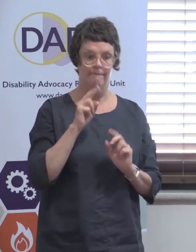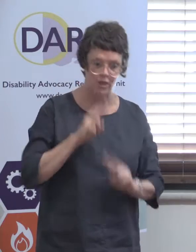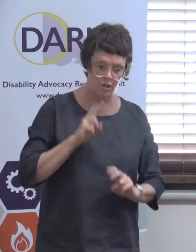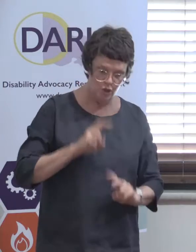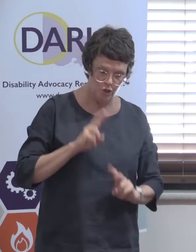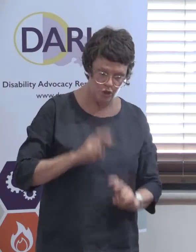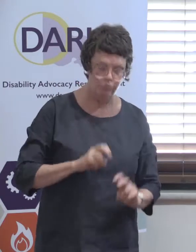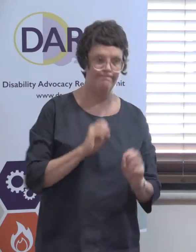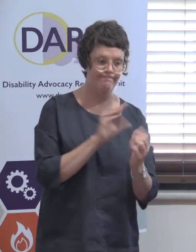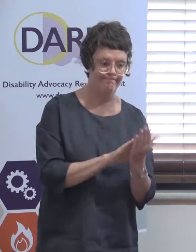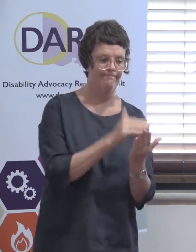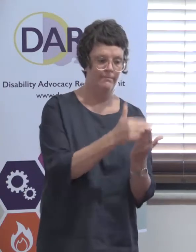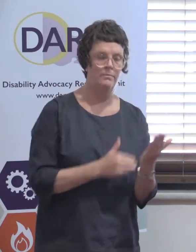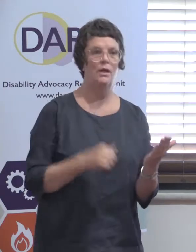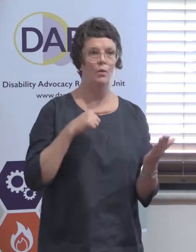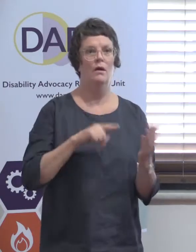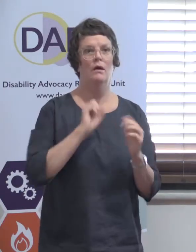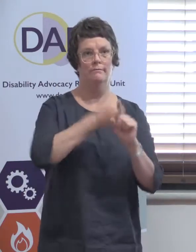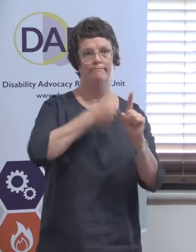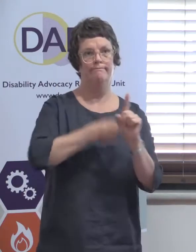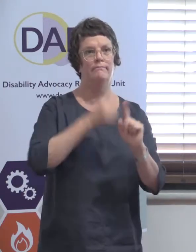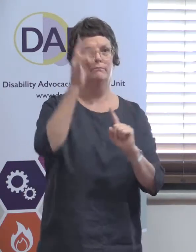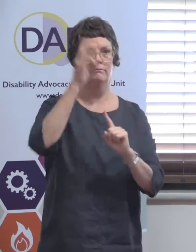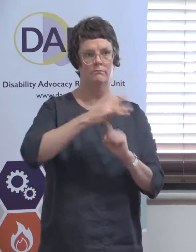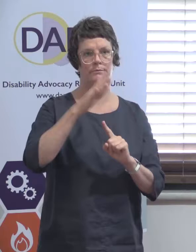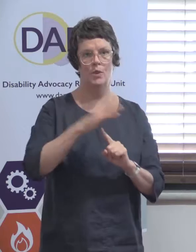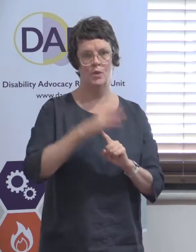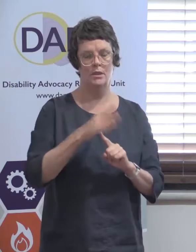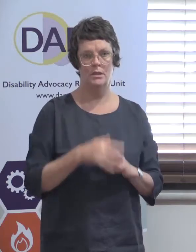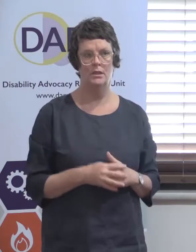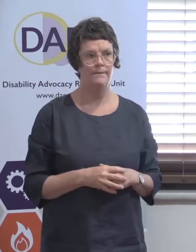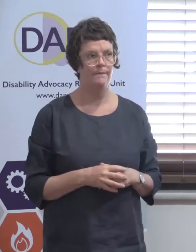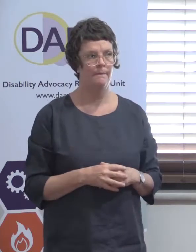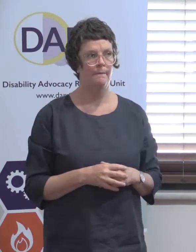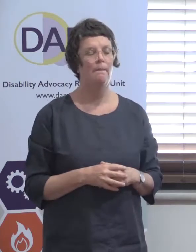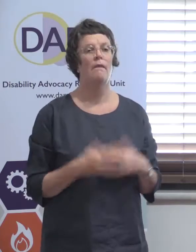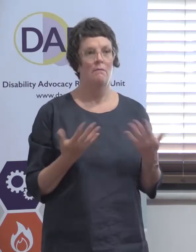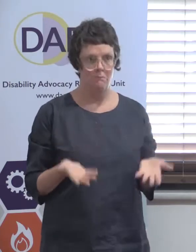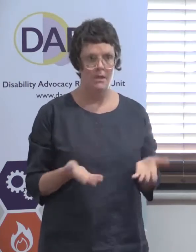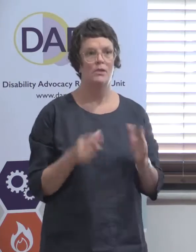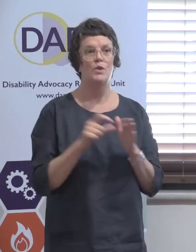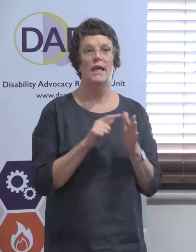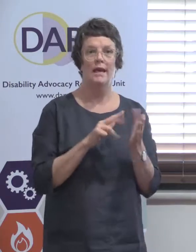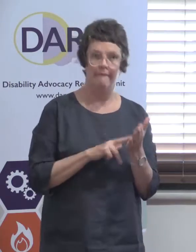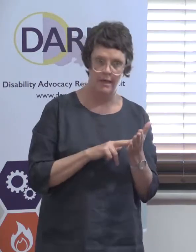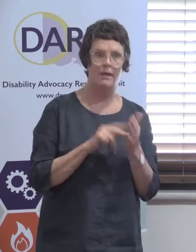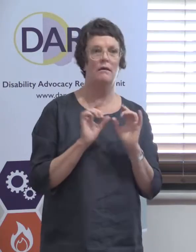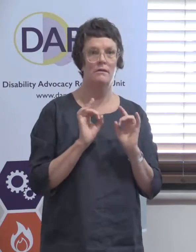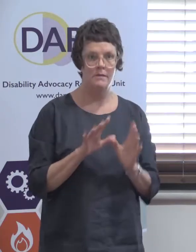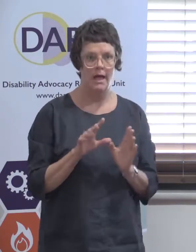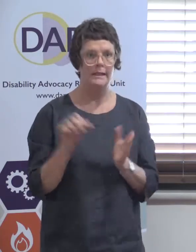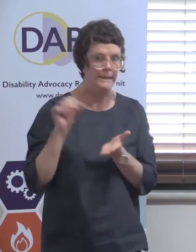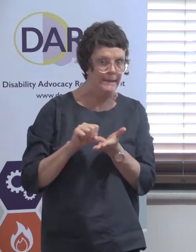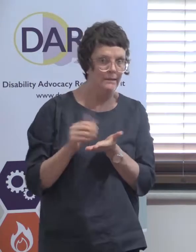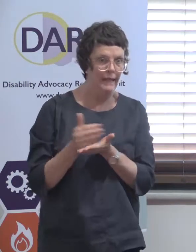why advocacy was so important. So DAV went into its wallet and started saving some